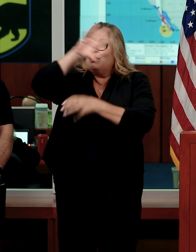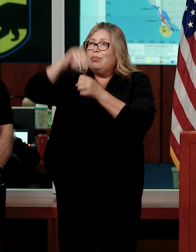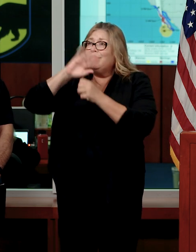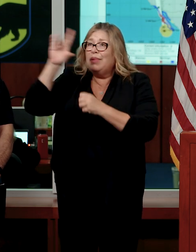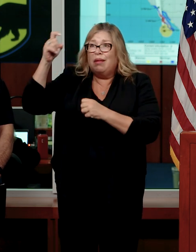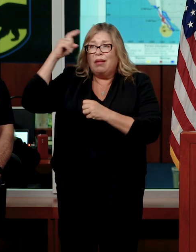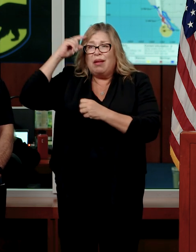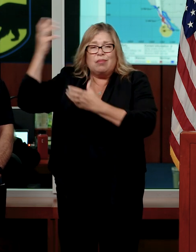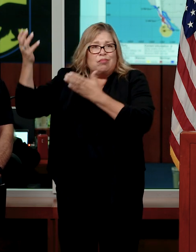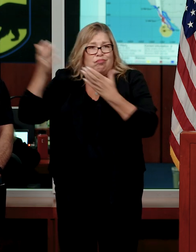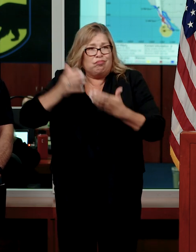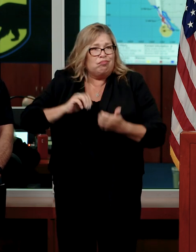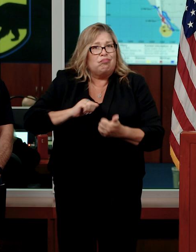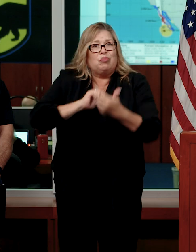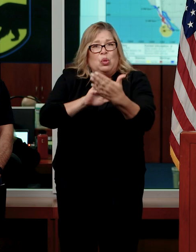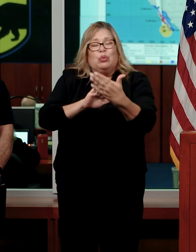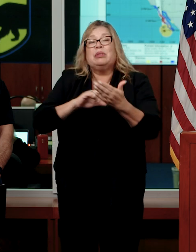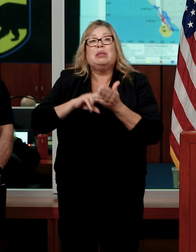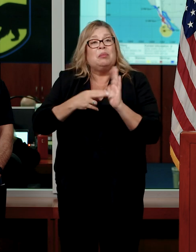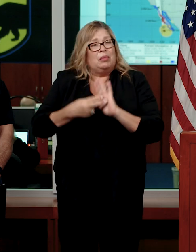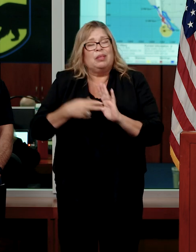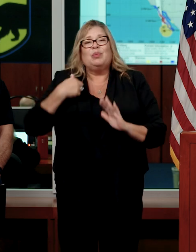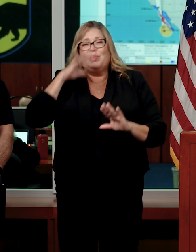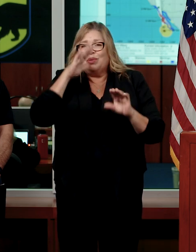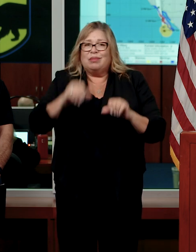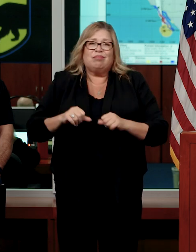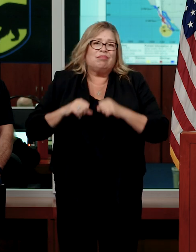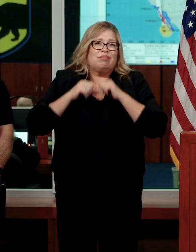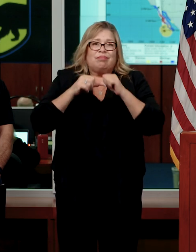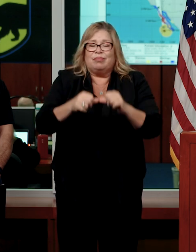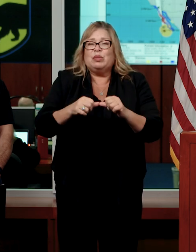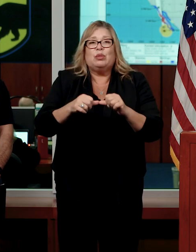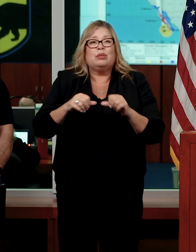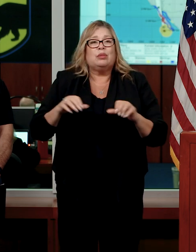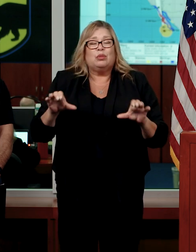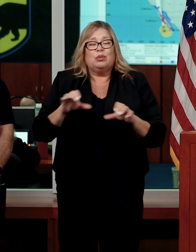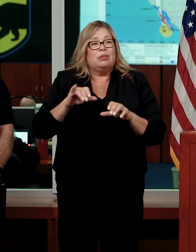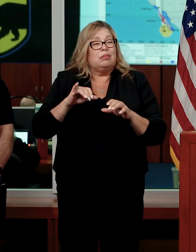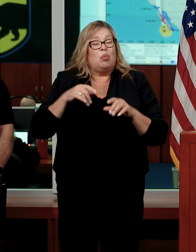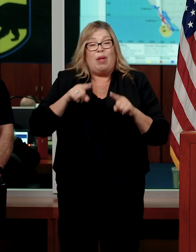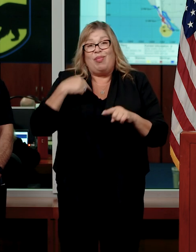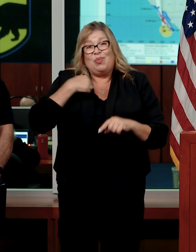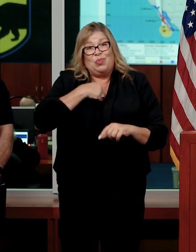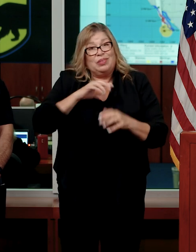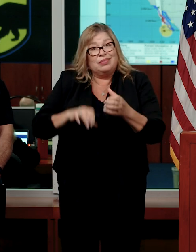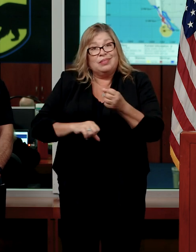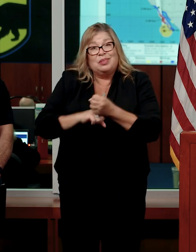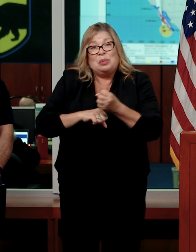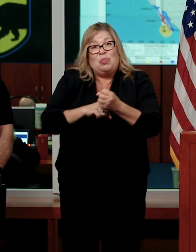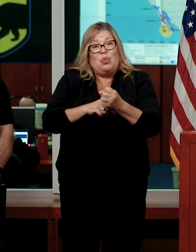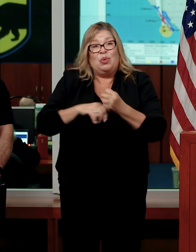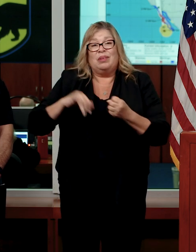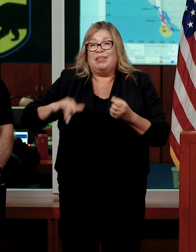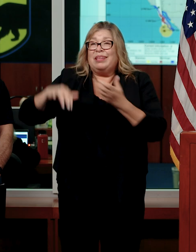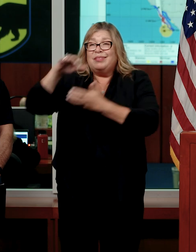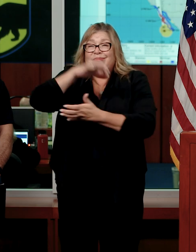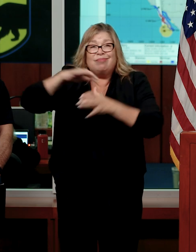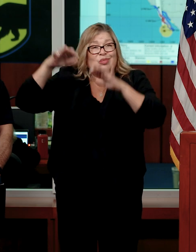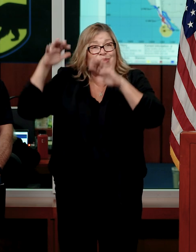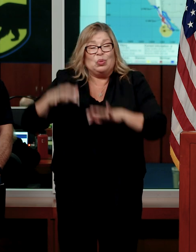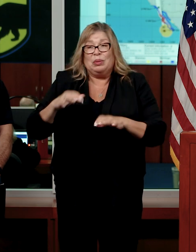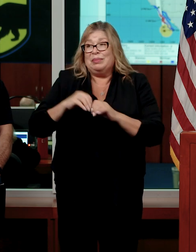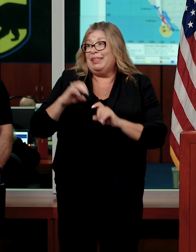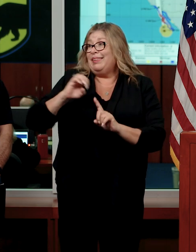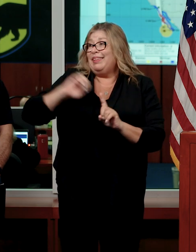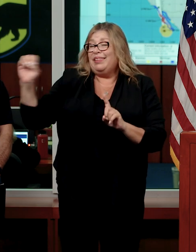approach. So we will continue to do that as we are supporting storms all the way east